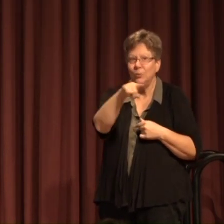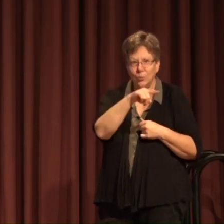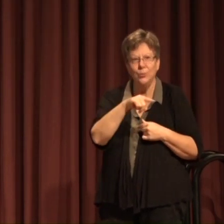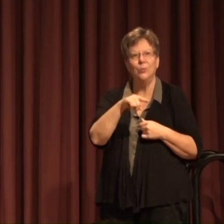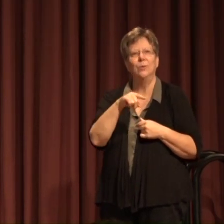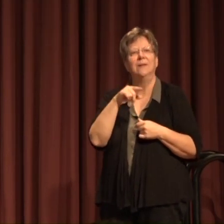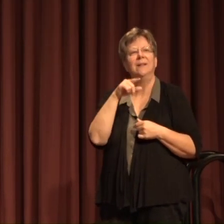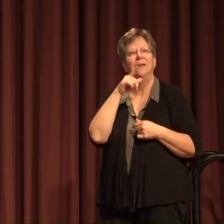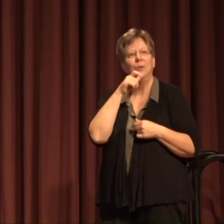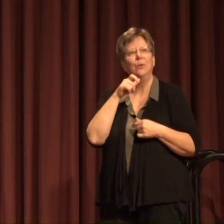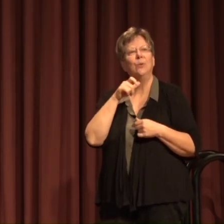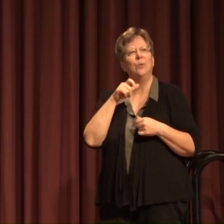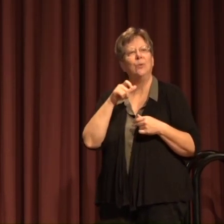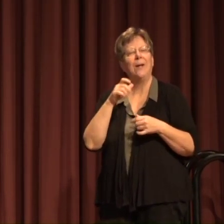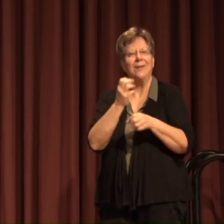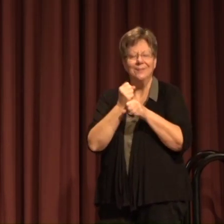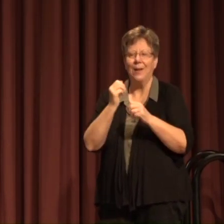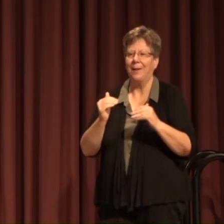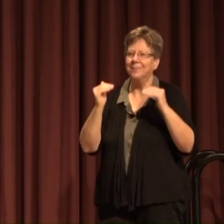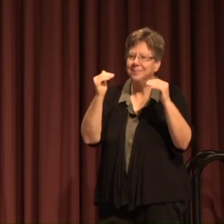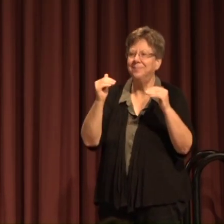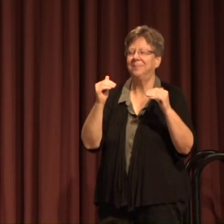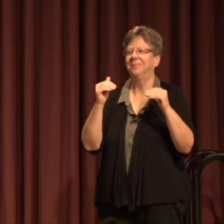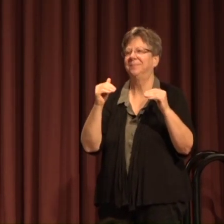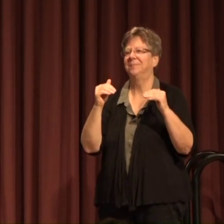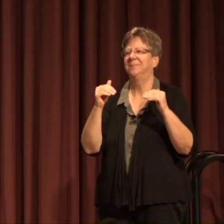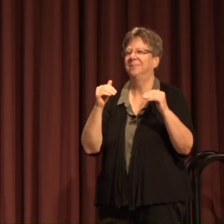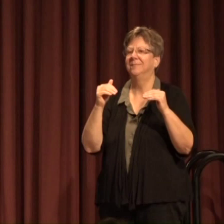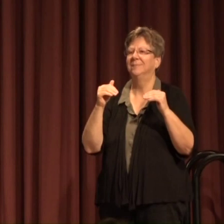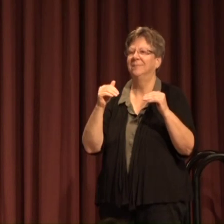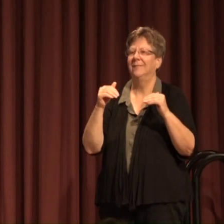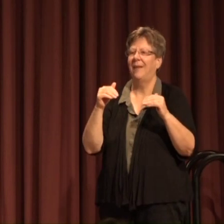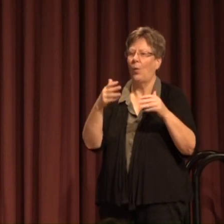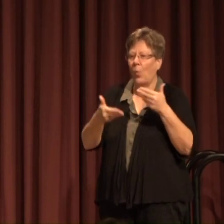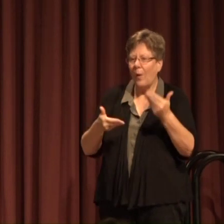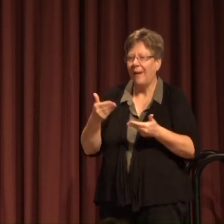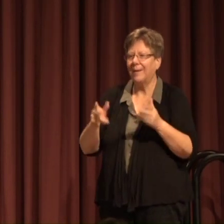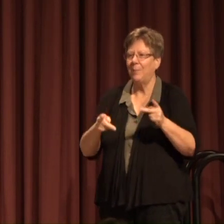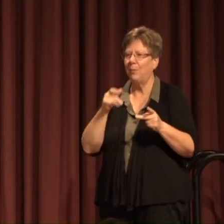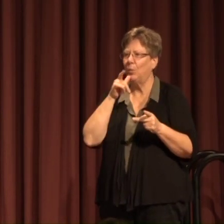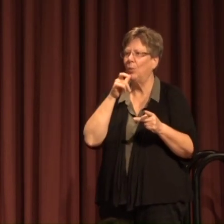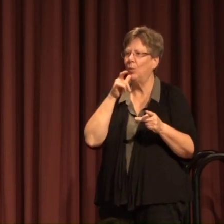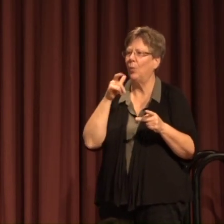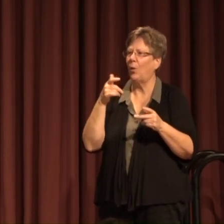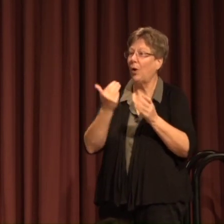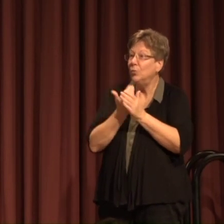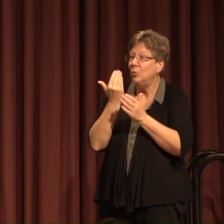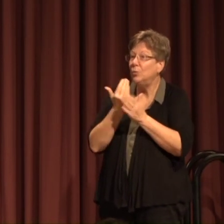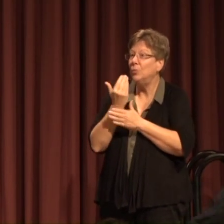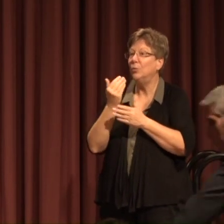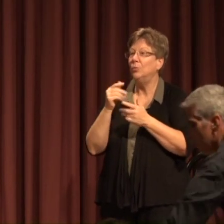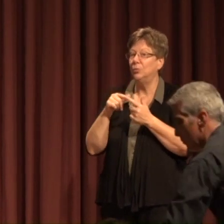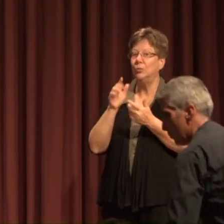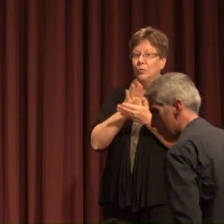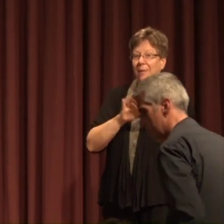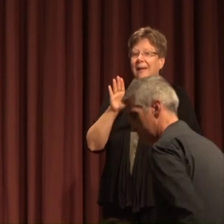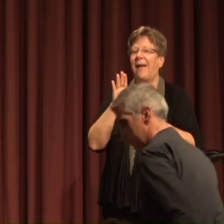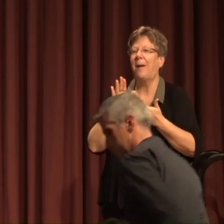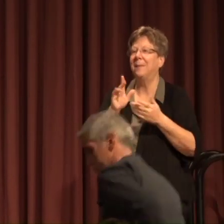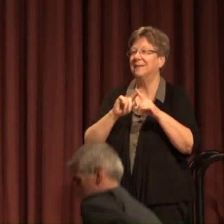achieved merits and promotions and and welcoming those of you who are new to campus in different roles so